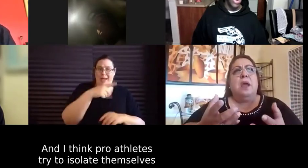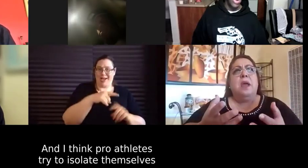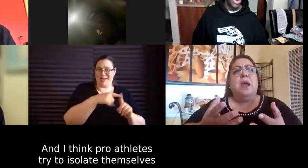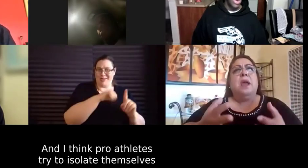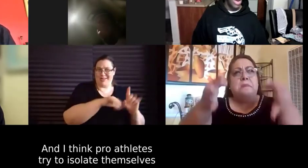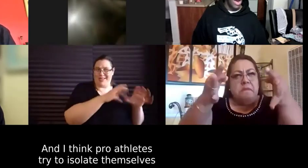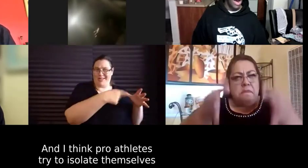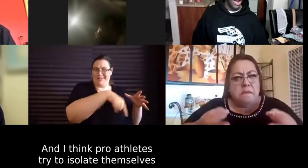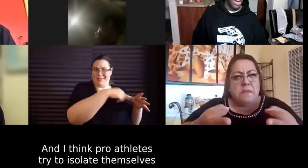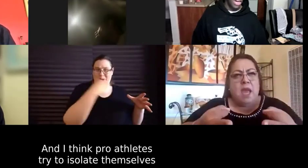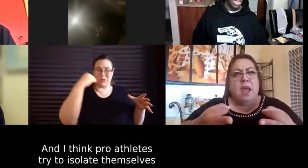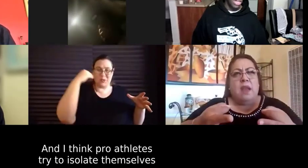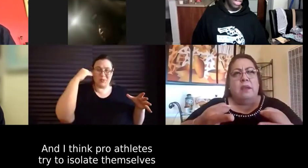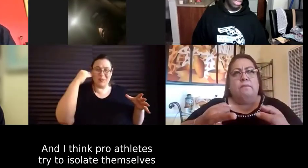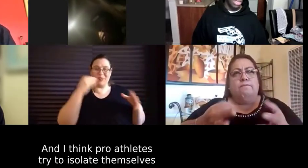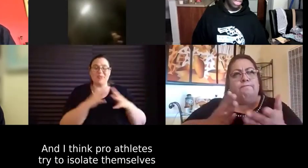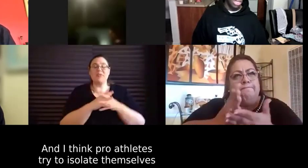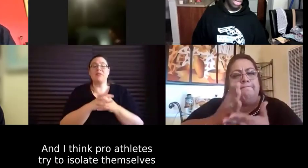um,